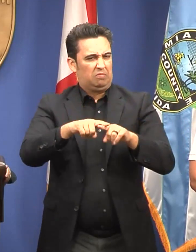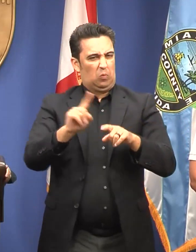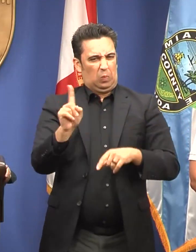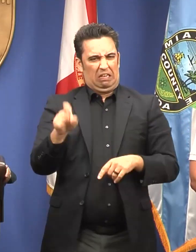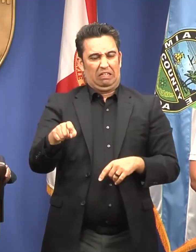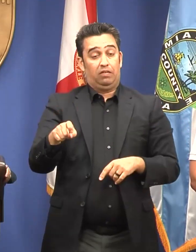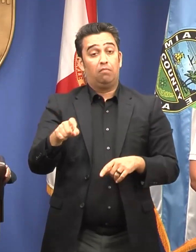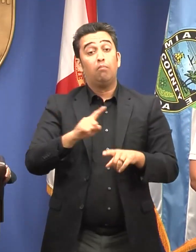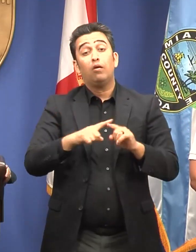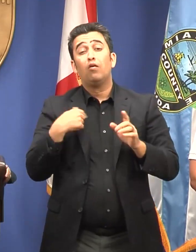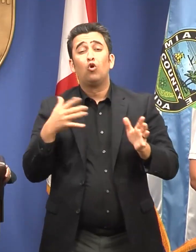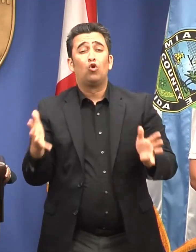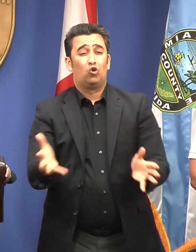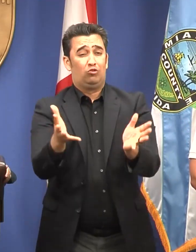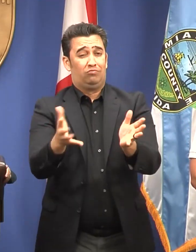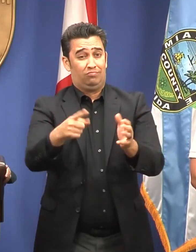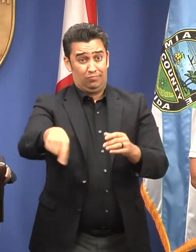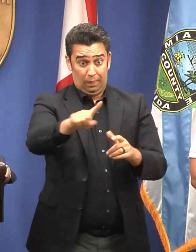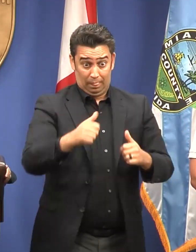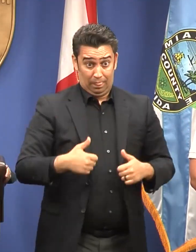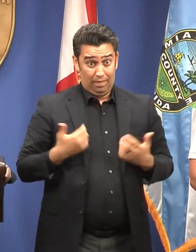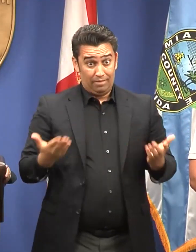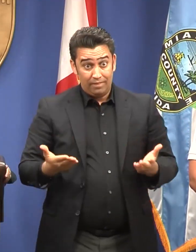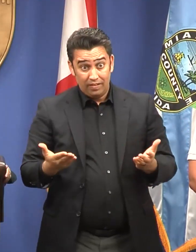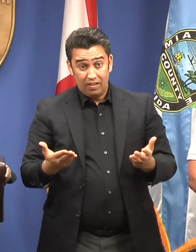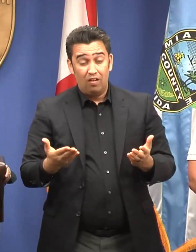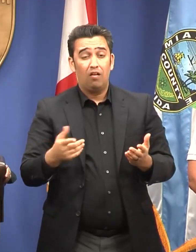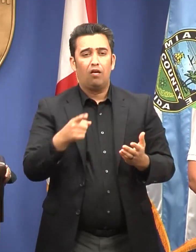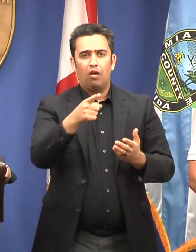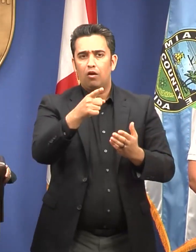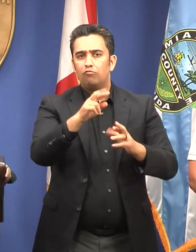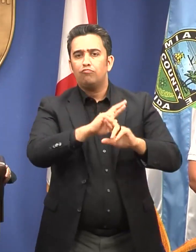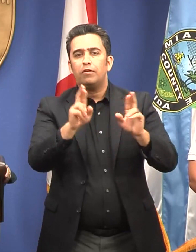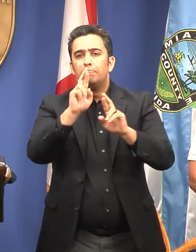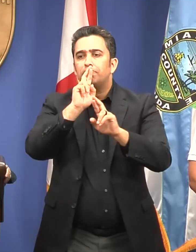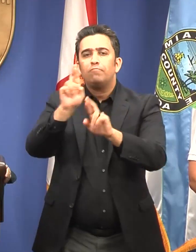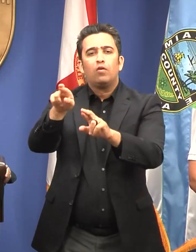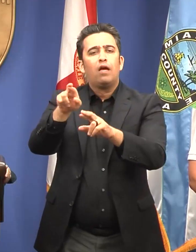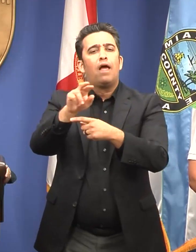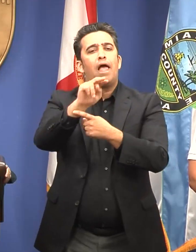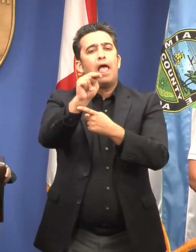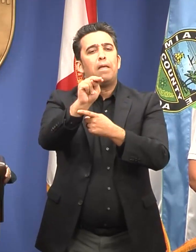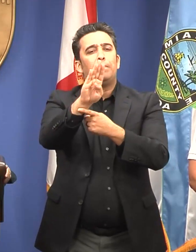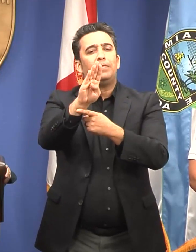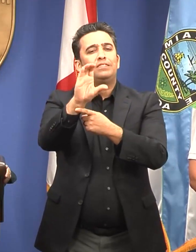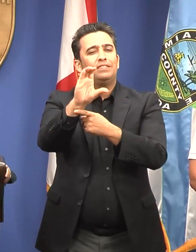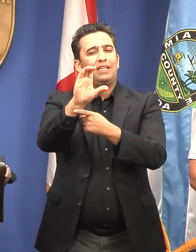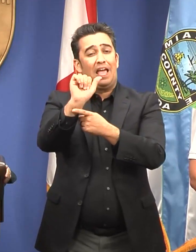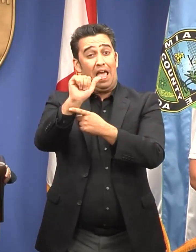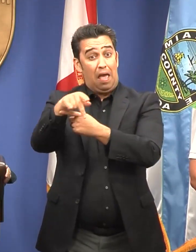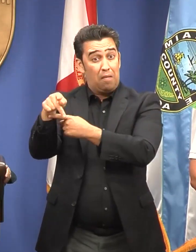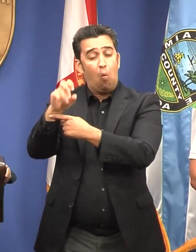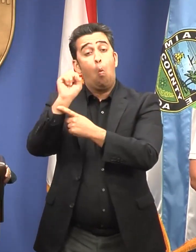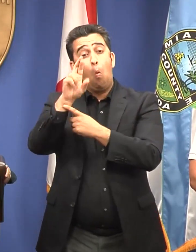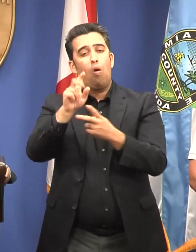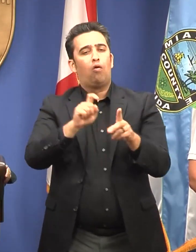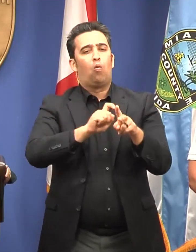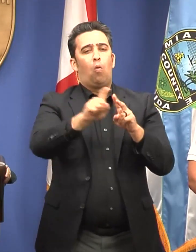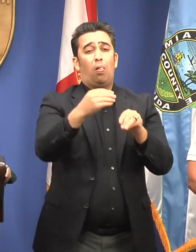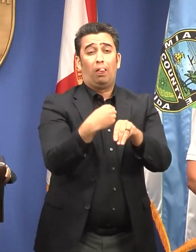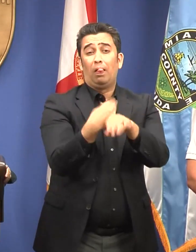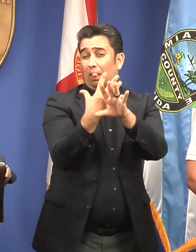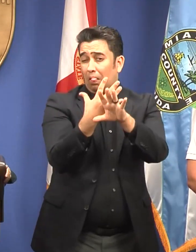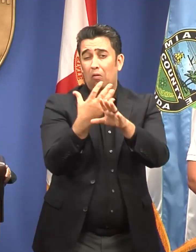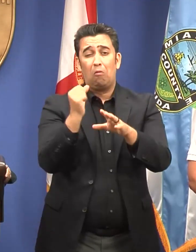residents to report any damage through the Ready MDC app, or by calling 311, which has extended hours.